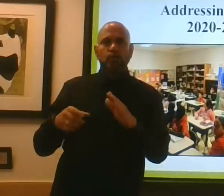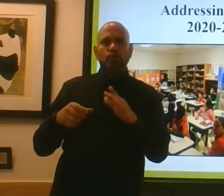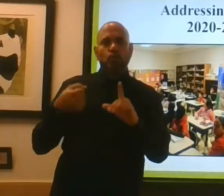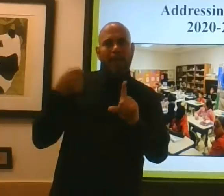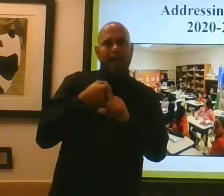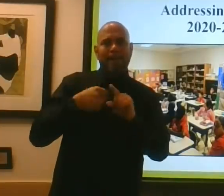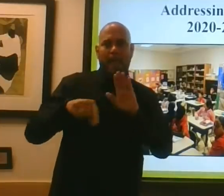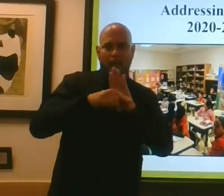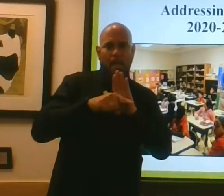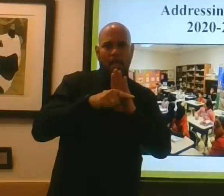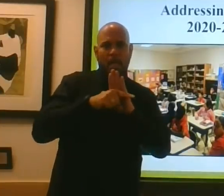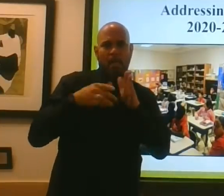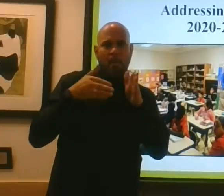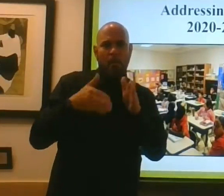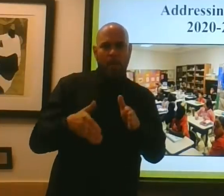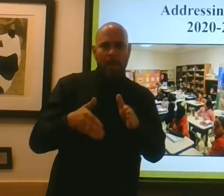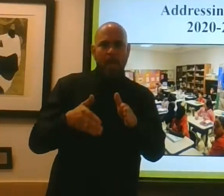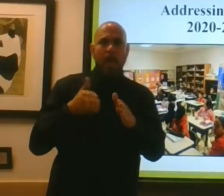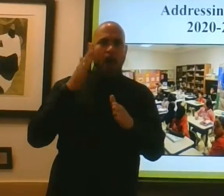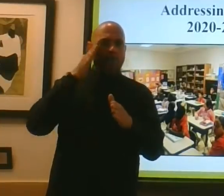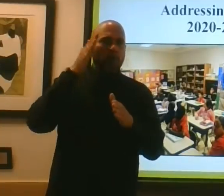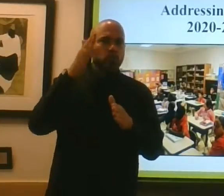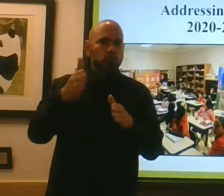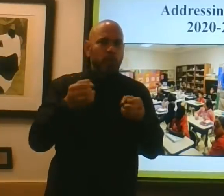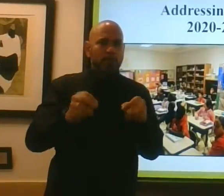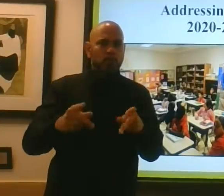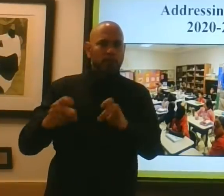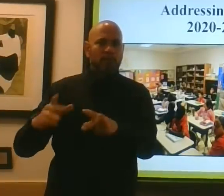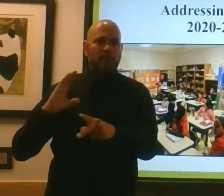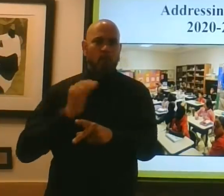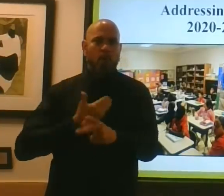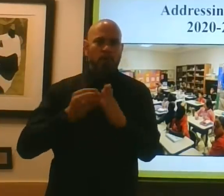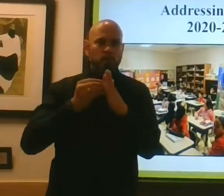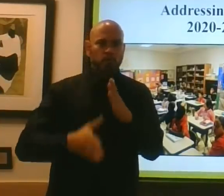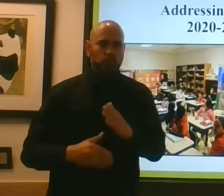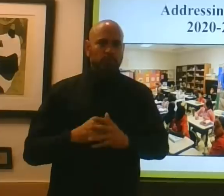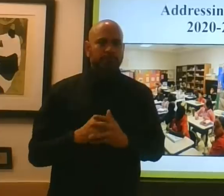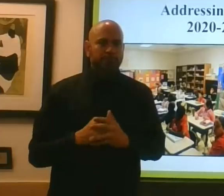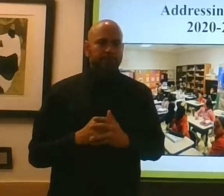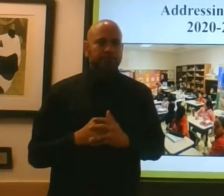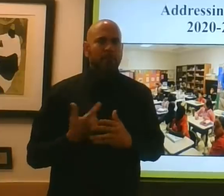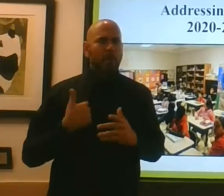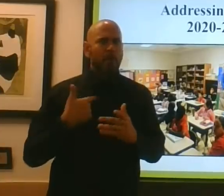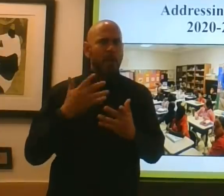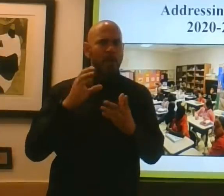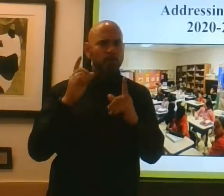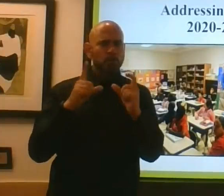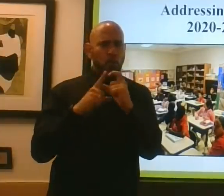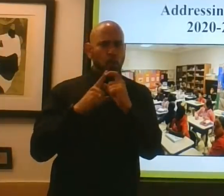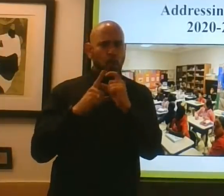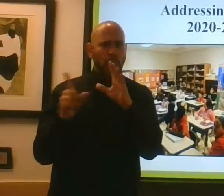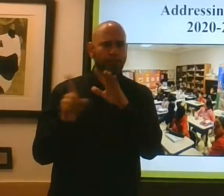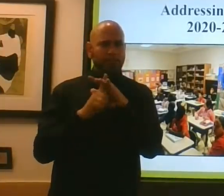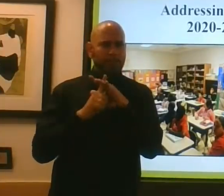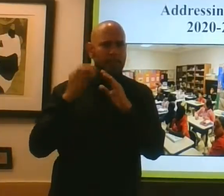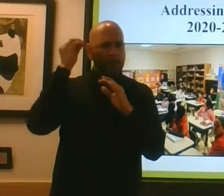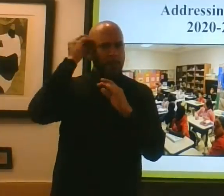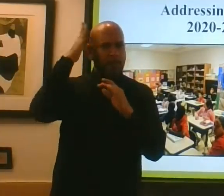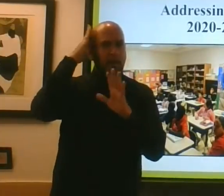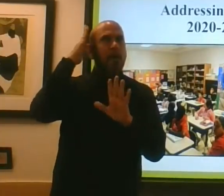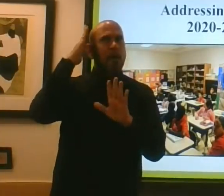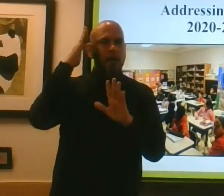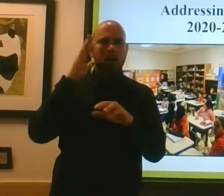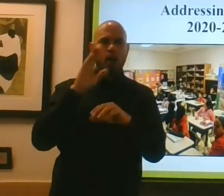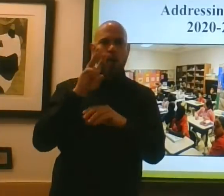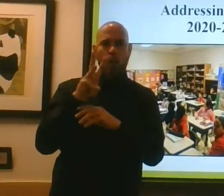the future opportunities of our students. And so a word that comes to mind is work. We've got a lot of work to do